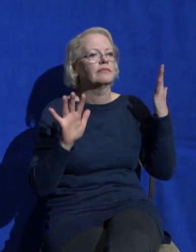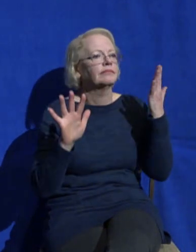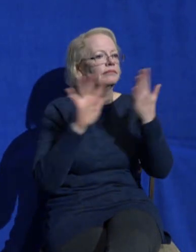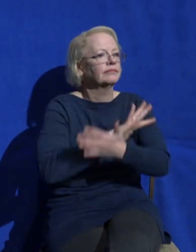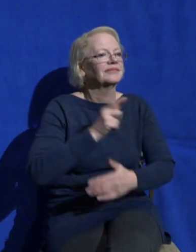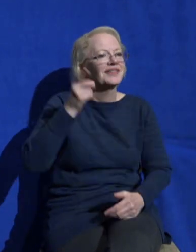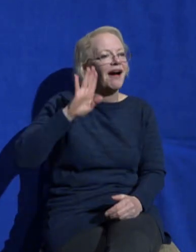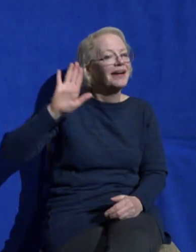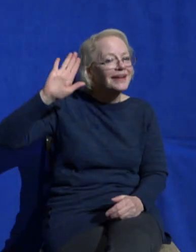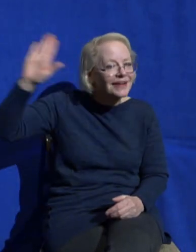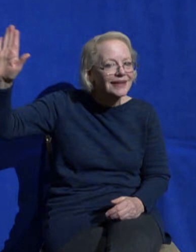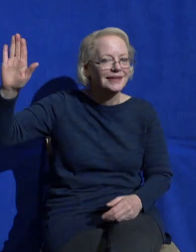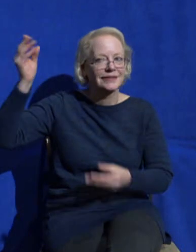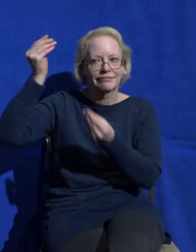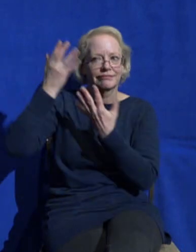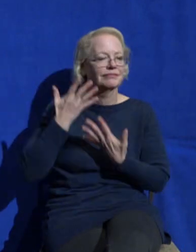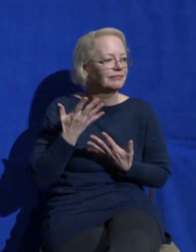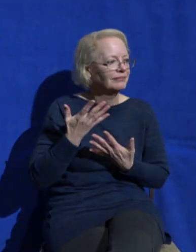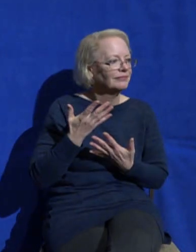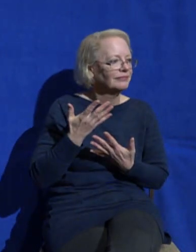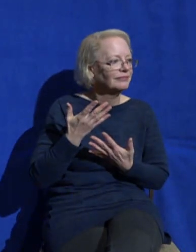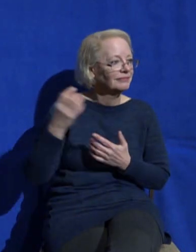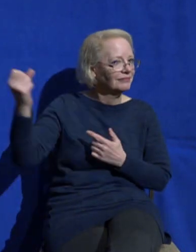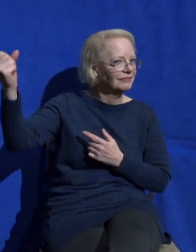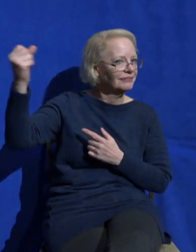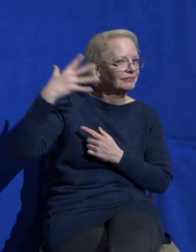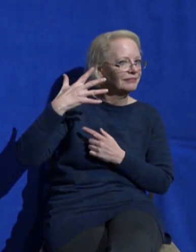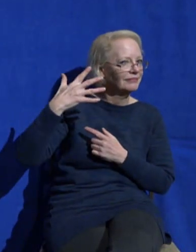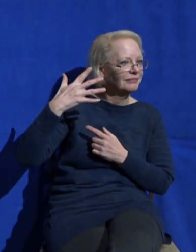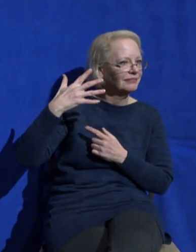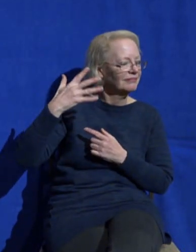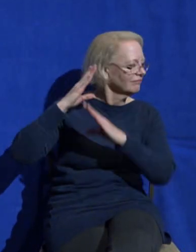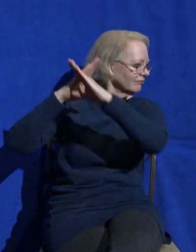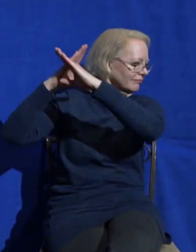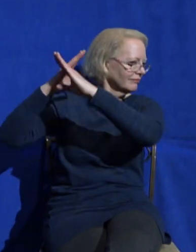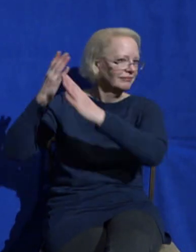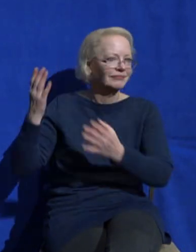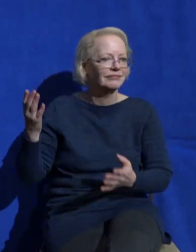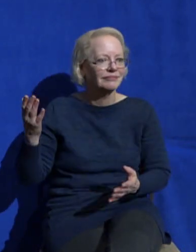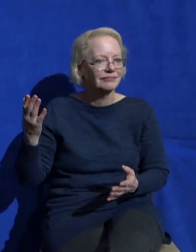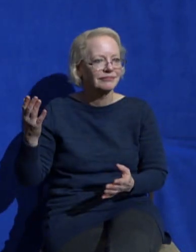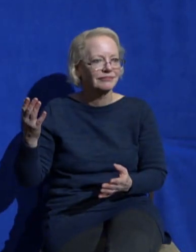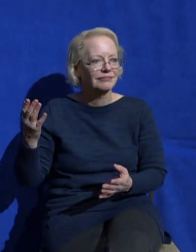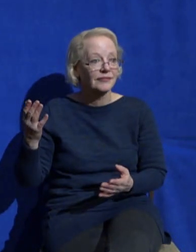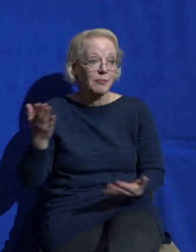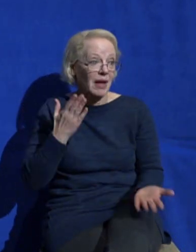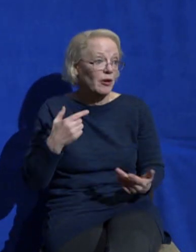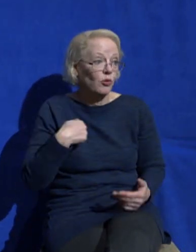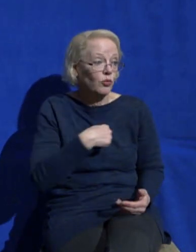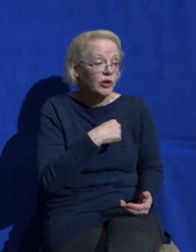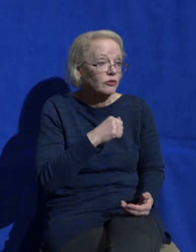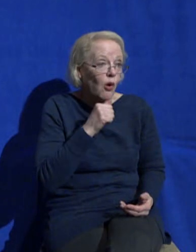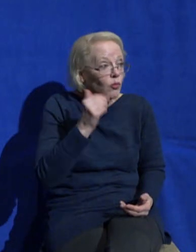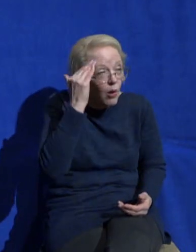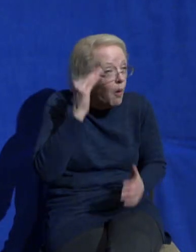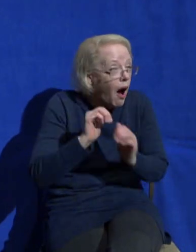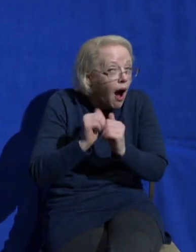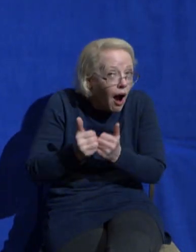and often we don't even realize it because we don't even remember or maybe we never even knew how to recognize